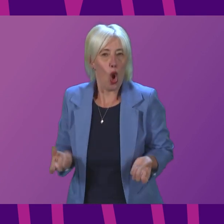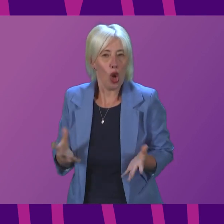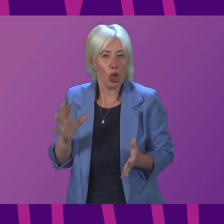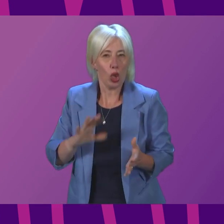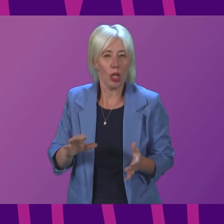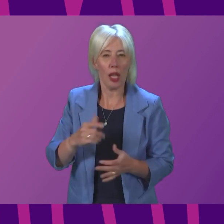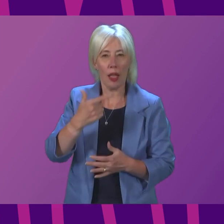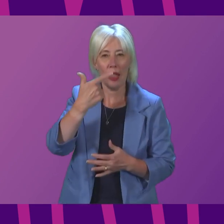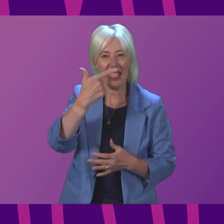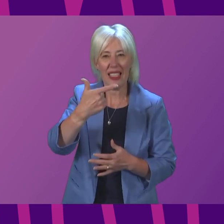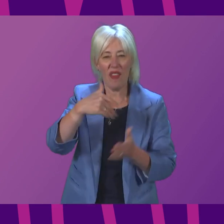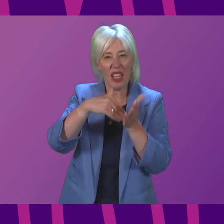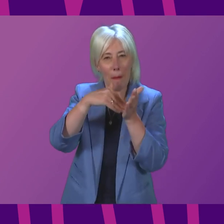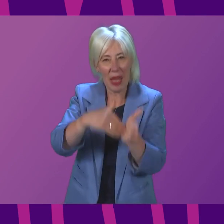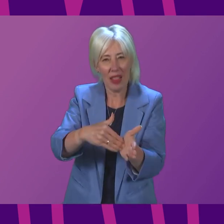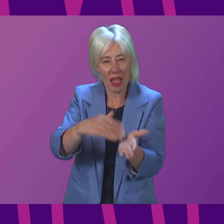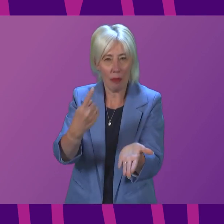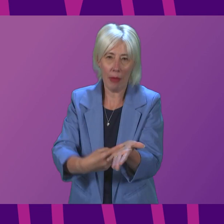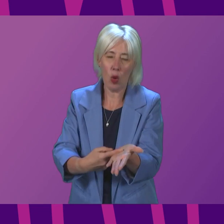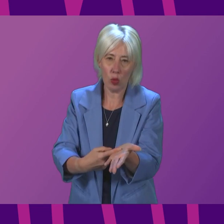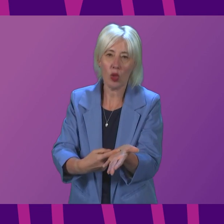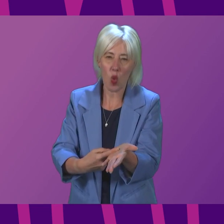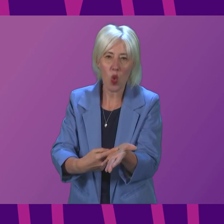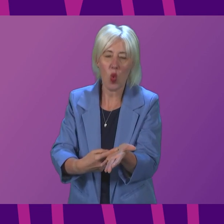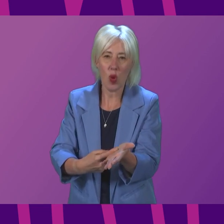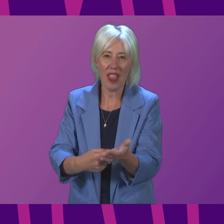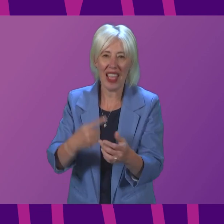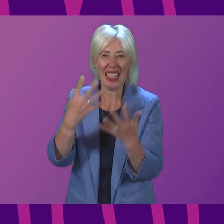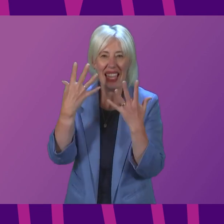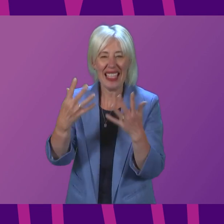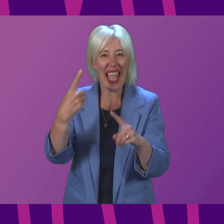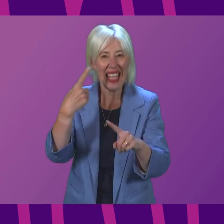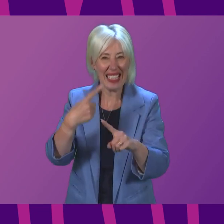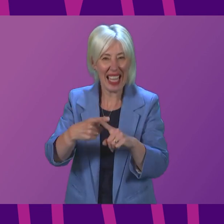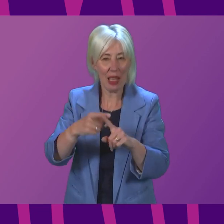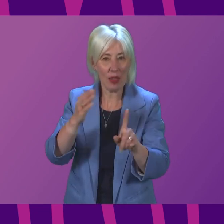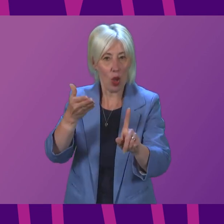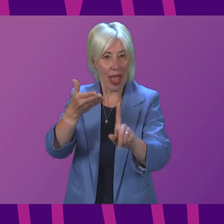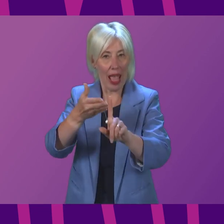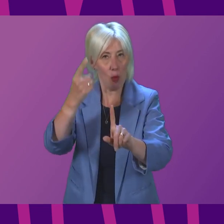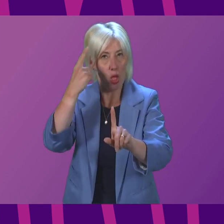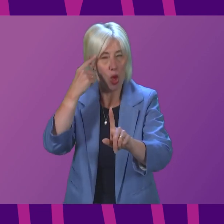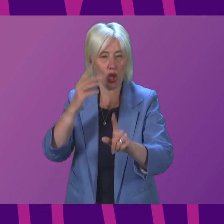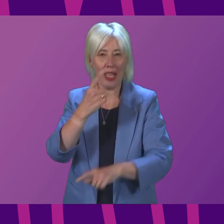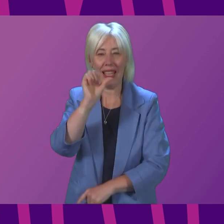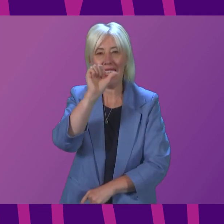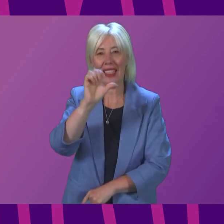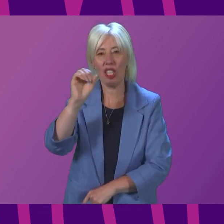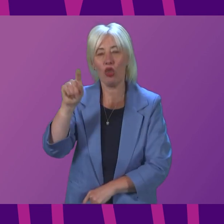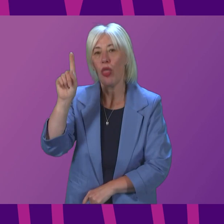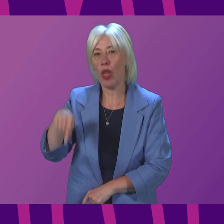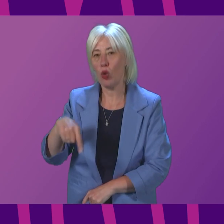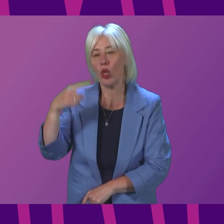£7 million. That is more than 10 times the originally projected cost of £600,000.